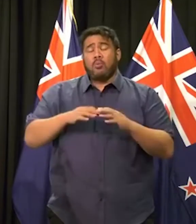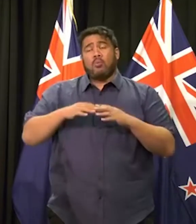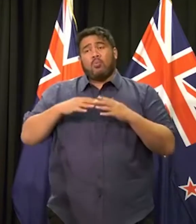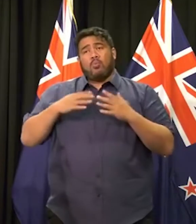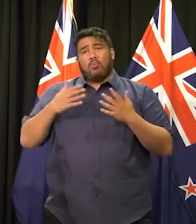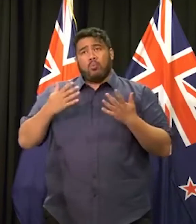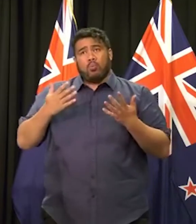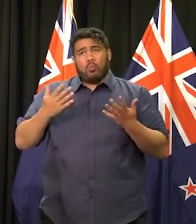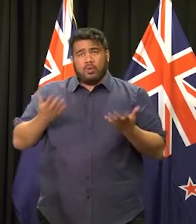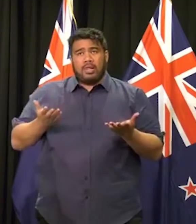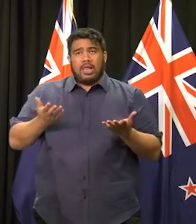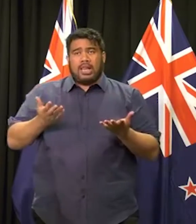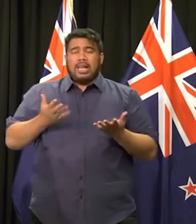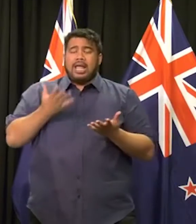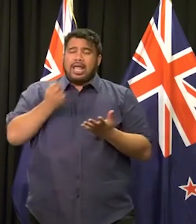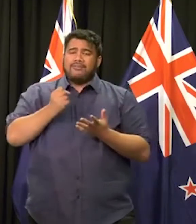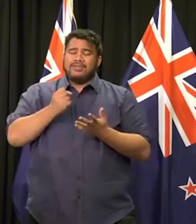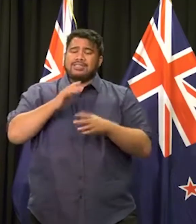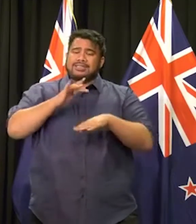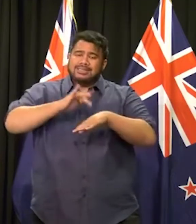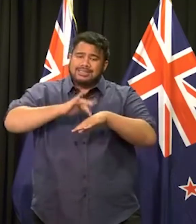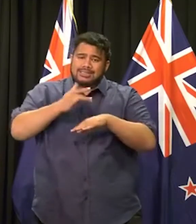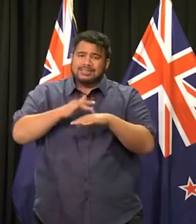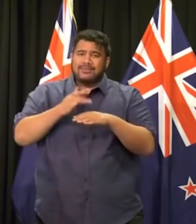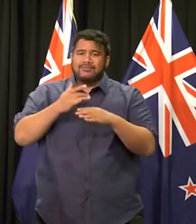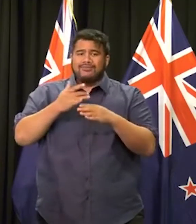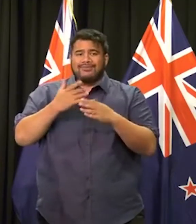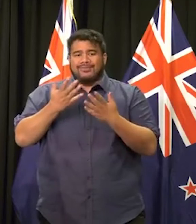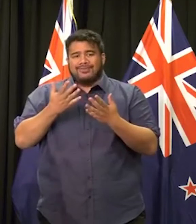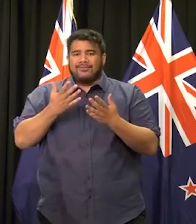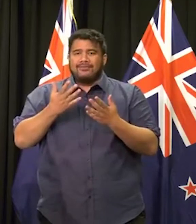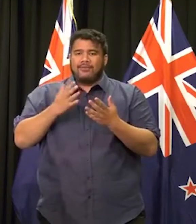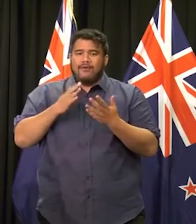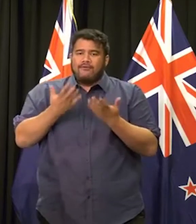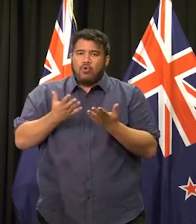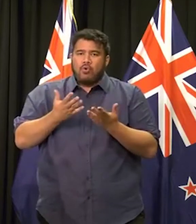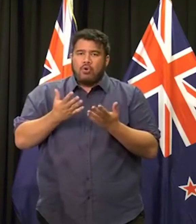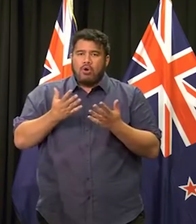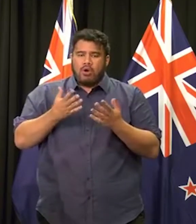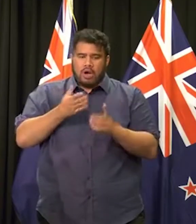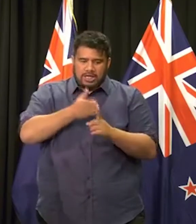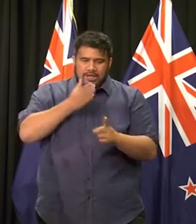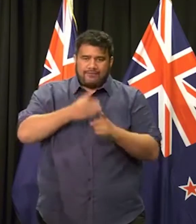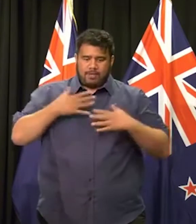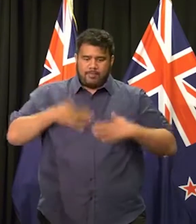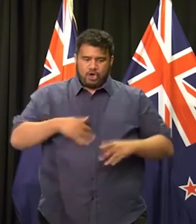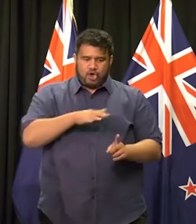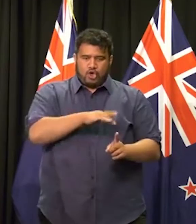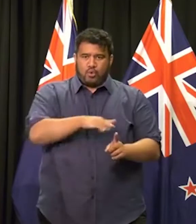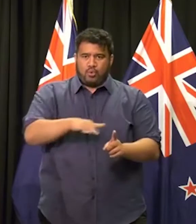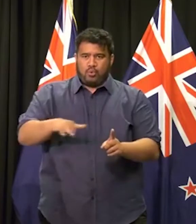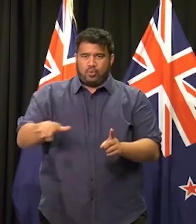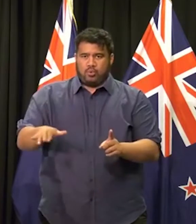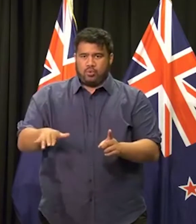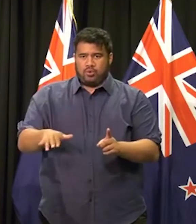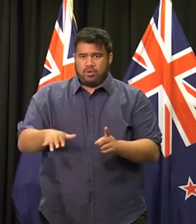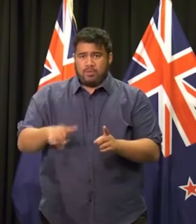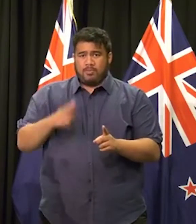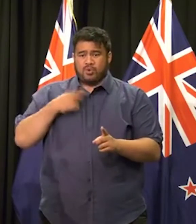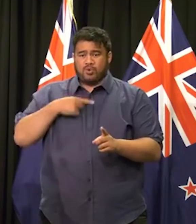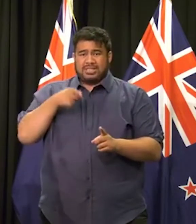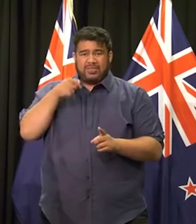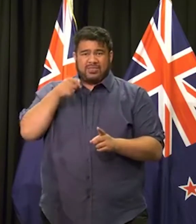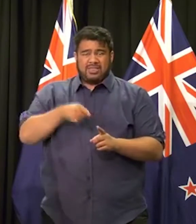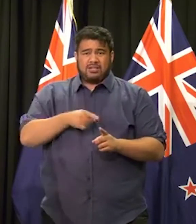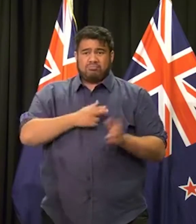uh, sensitivities around formal identification. Uh, as you can imagine, this was a particularly violent,